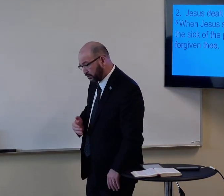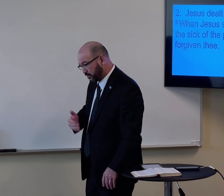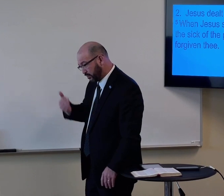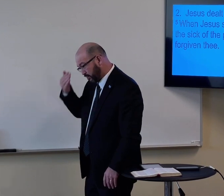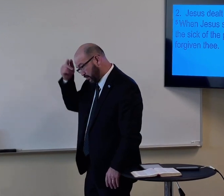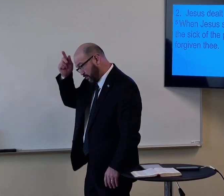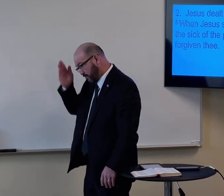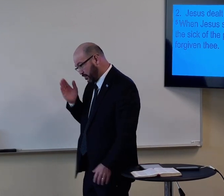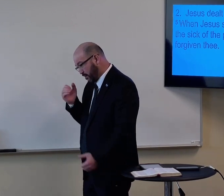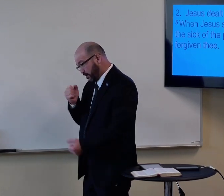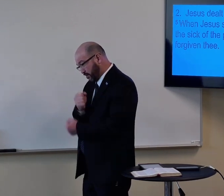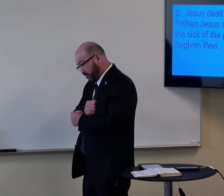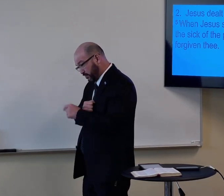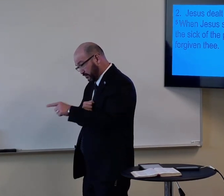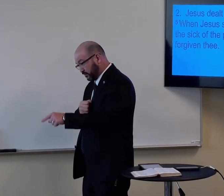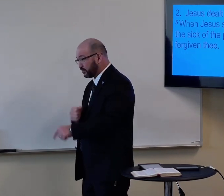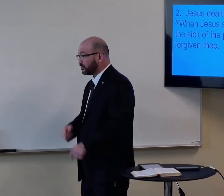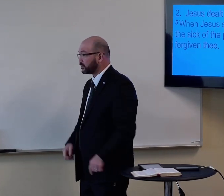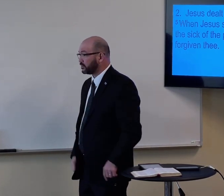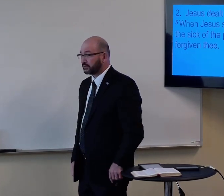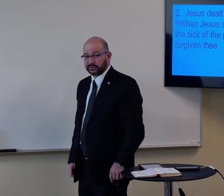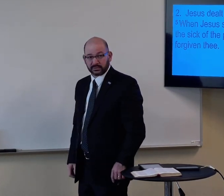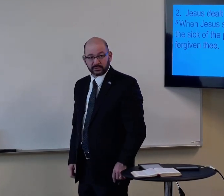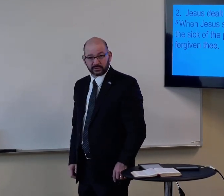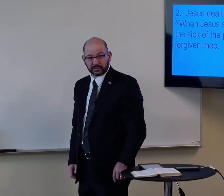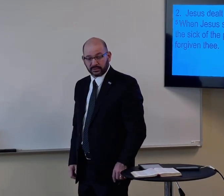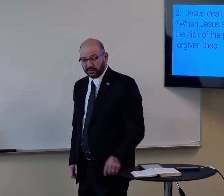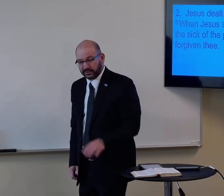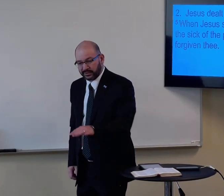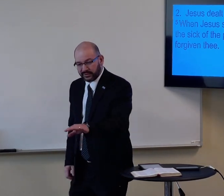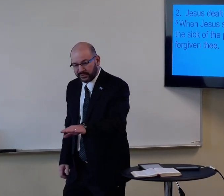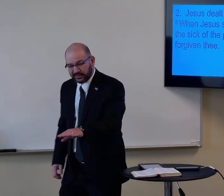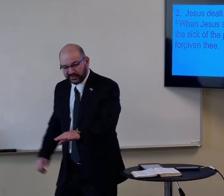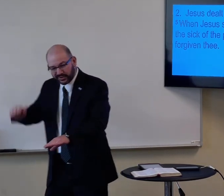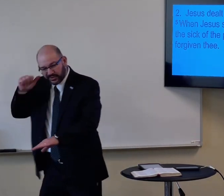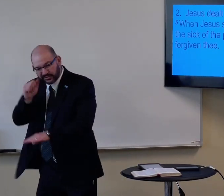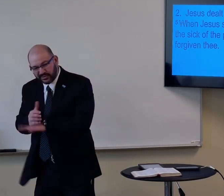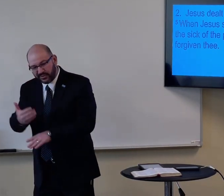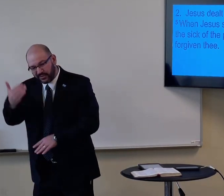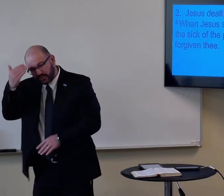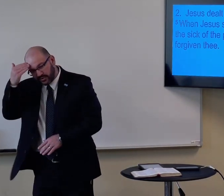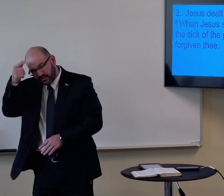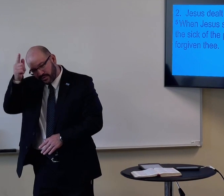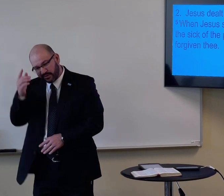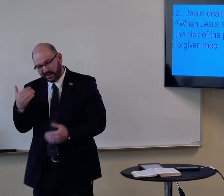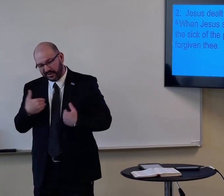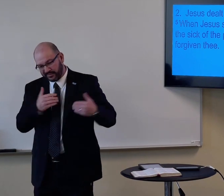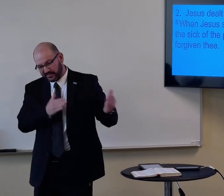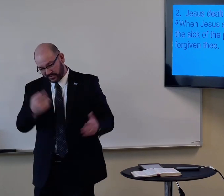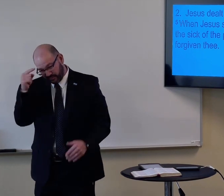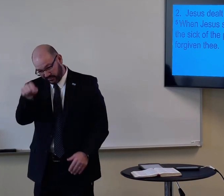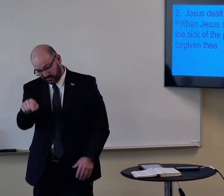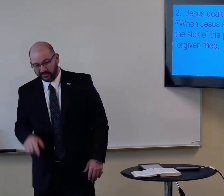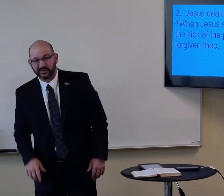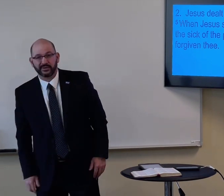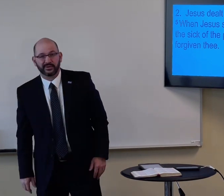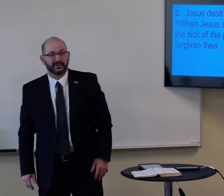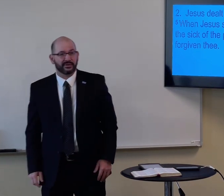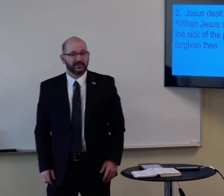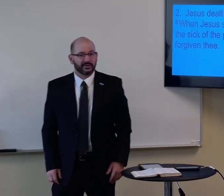Son, do you know God loves you? Daughter, do you know Jesus